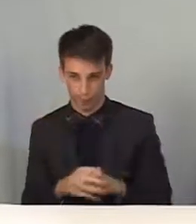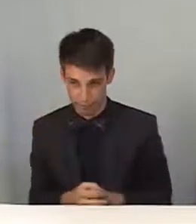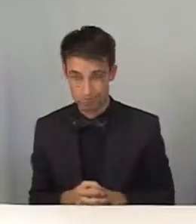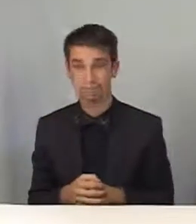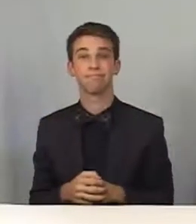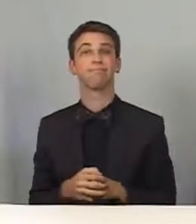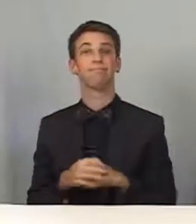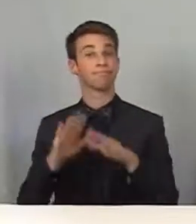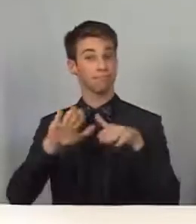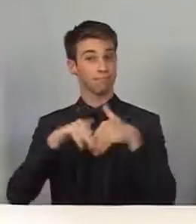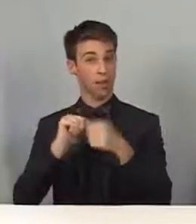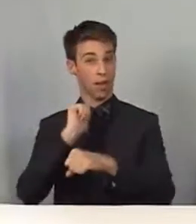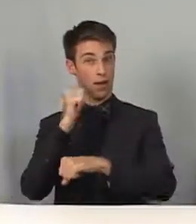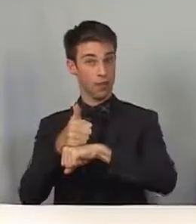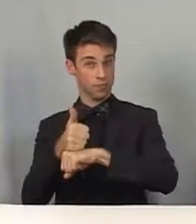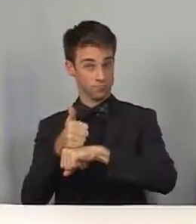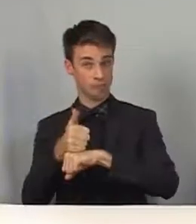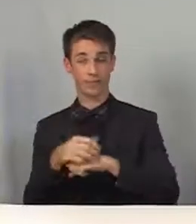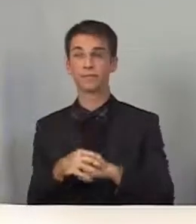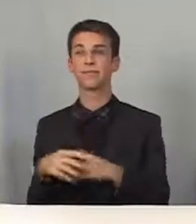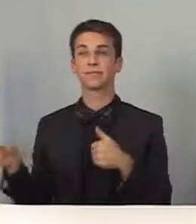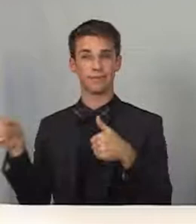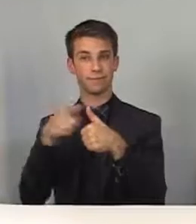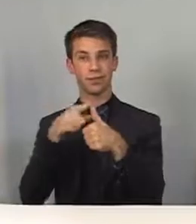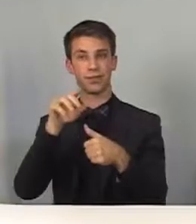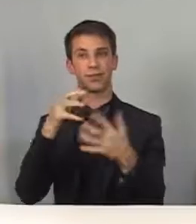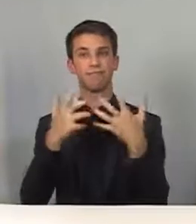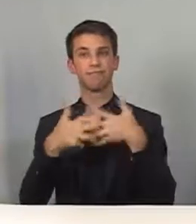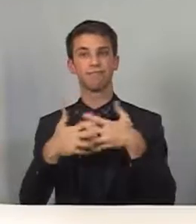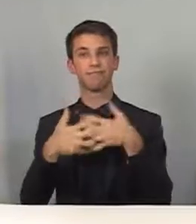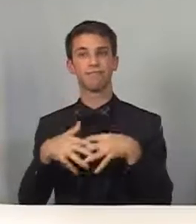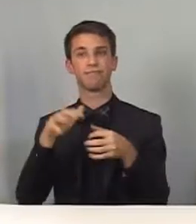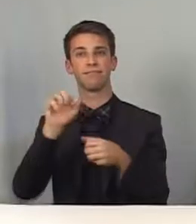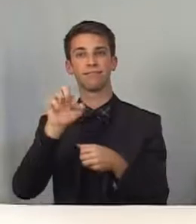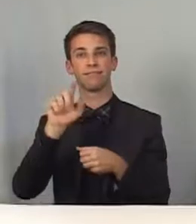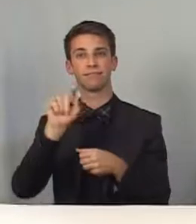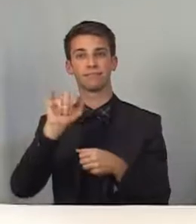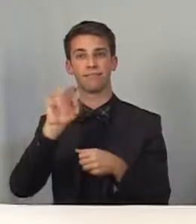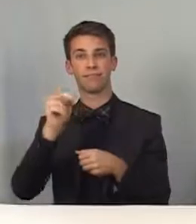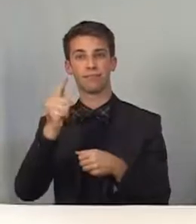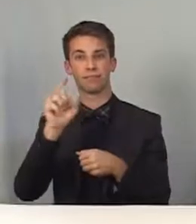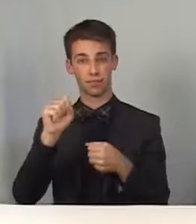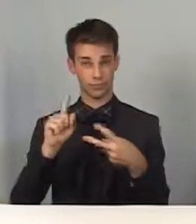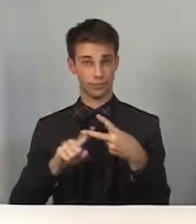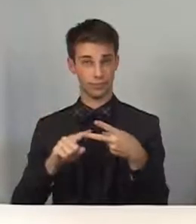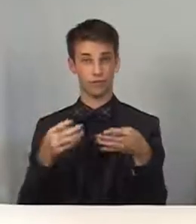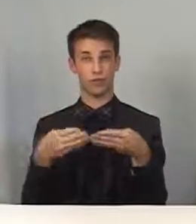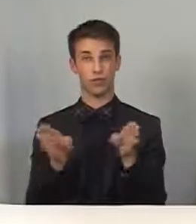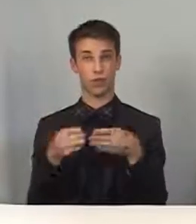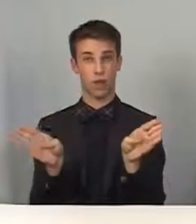To set up Guided Access, tap Settings, then General,